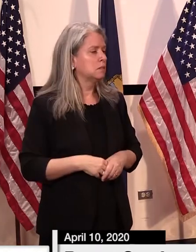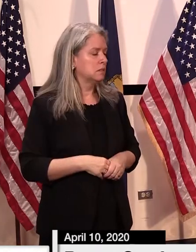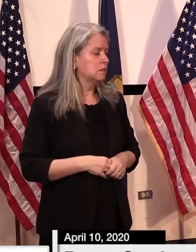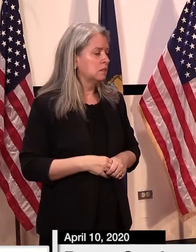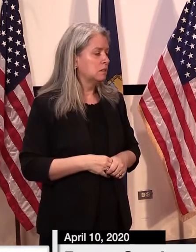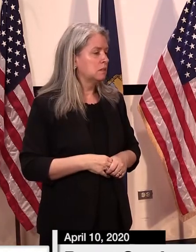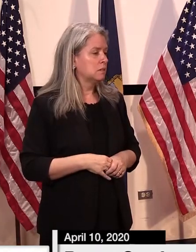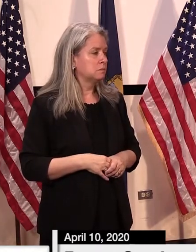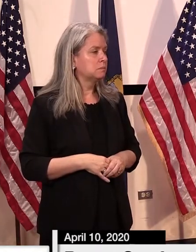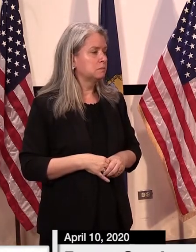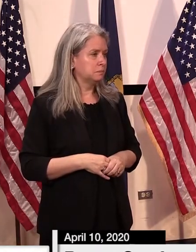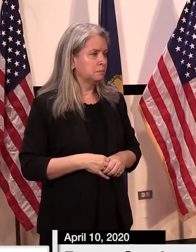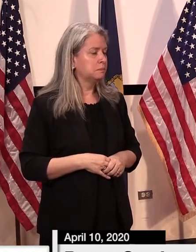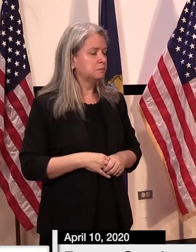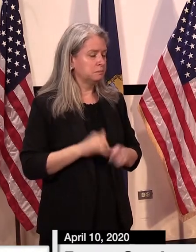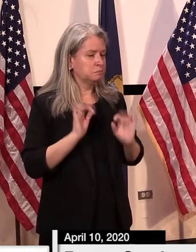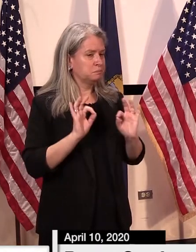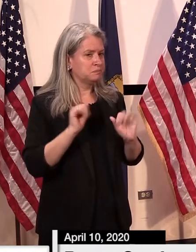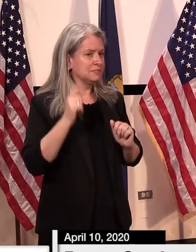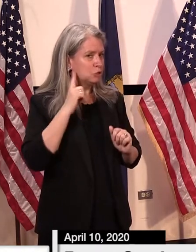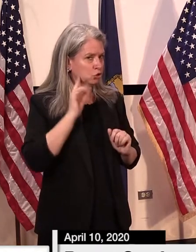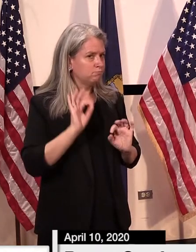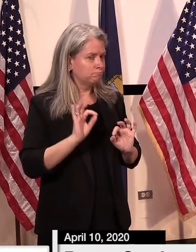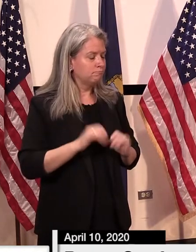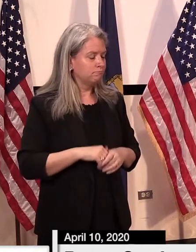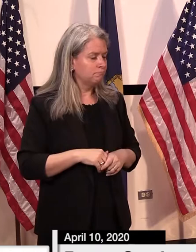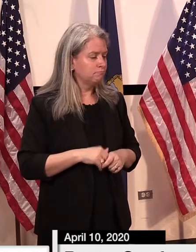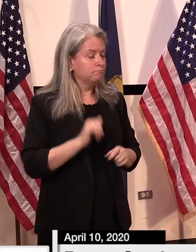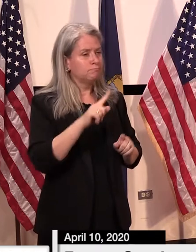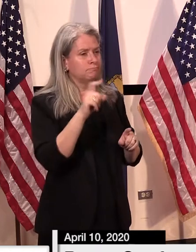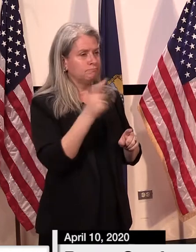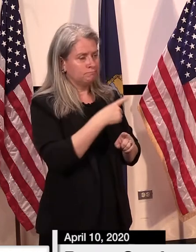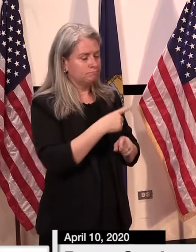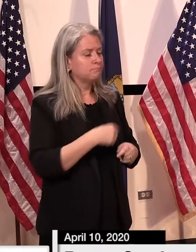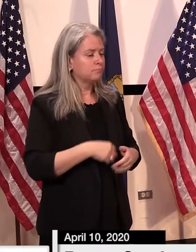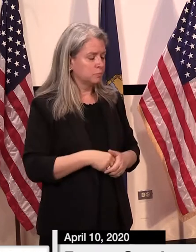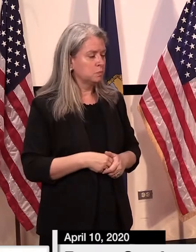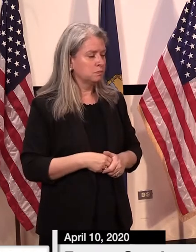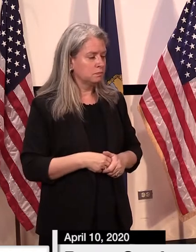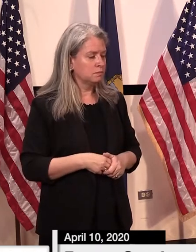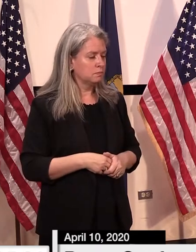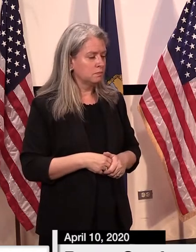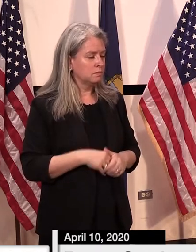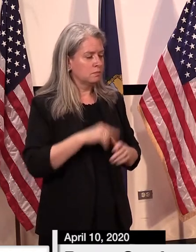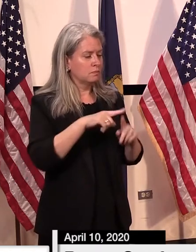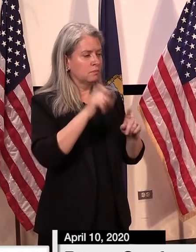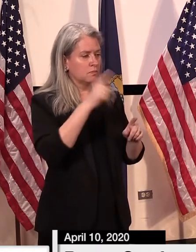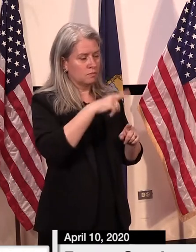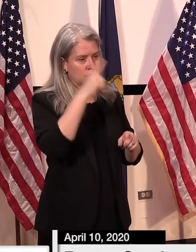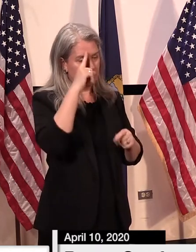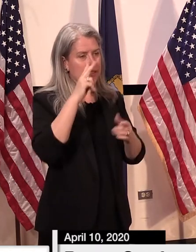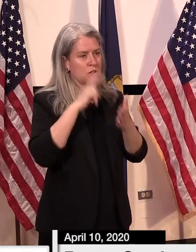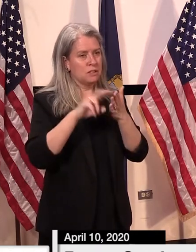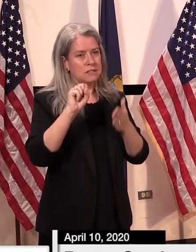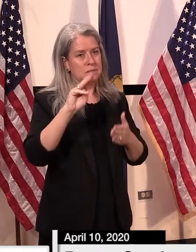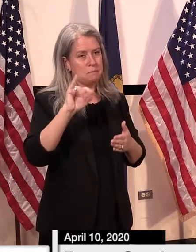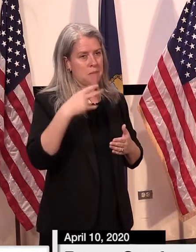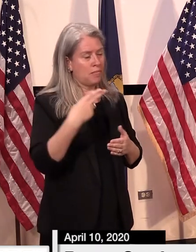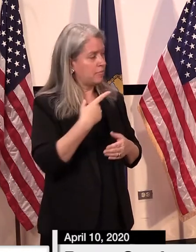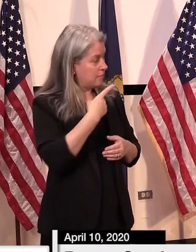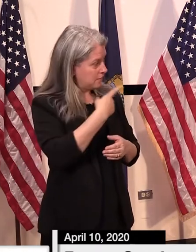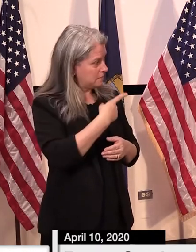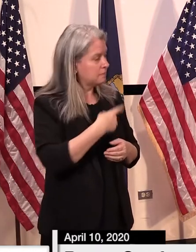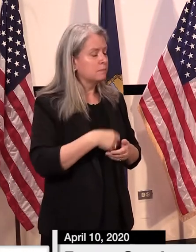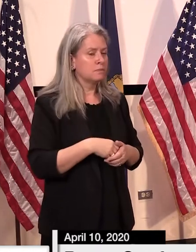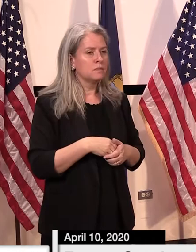Hi, can you hear me okay? We can. Hi, this question is for Secretary Smith. I heard